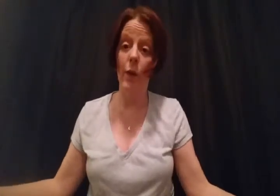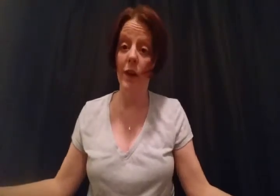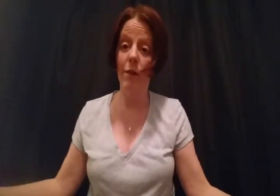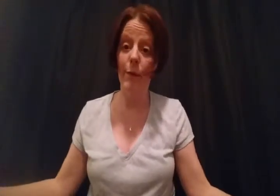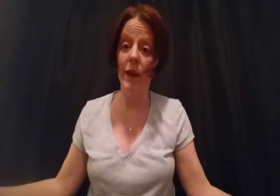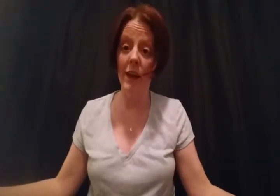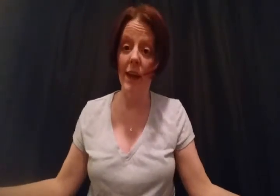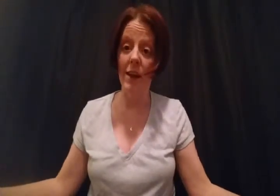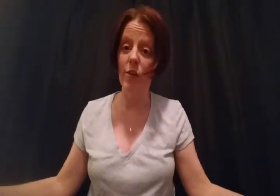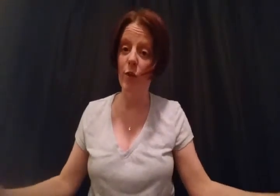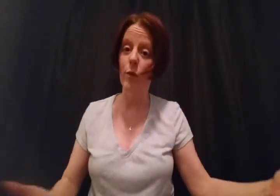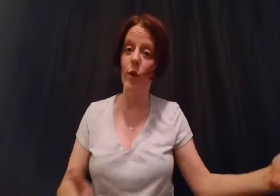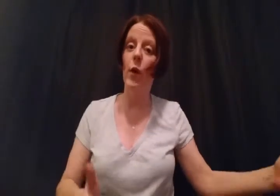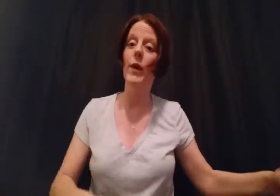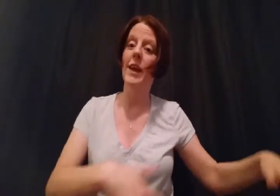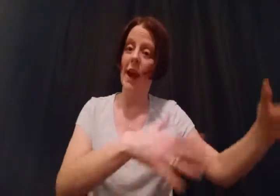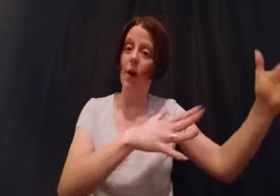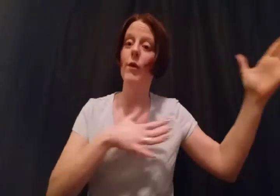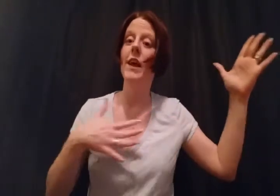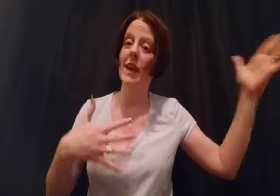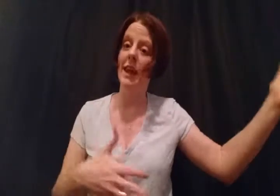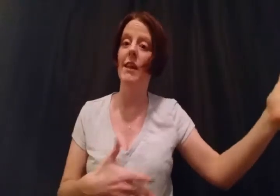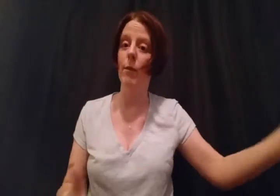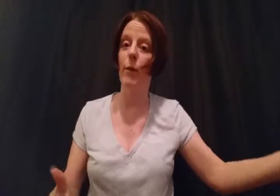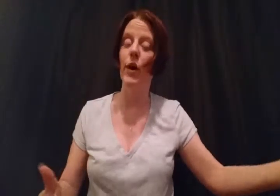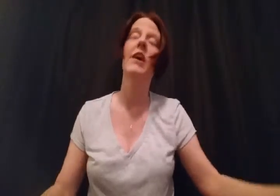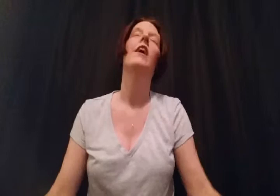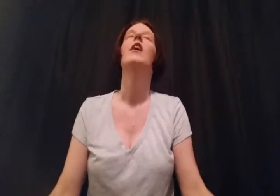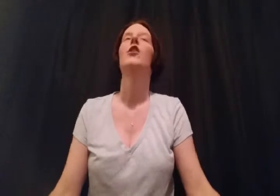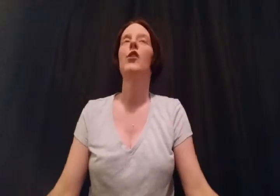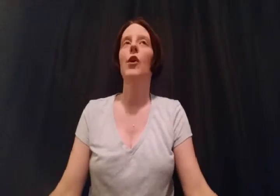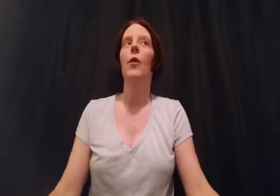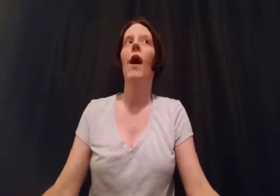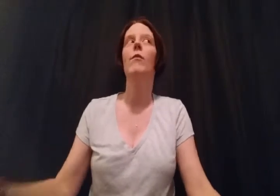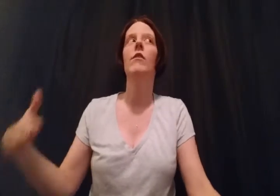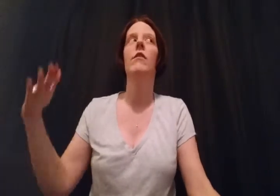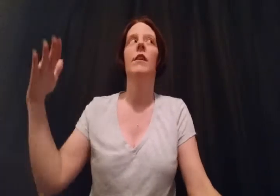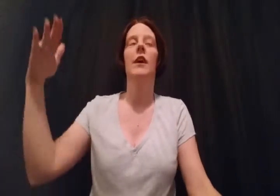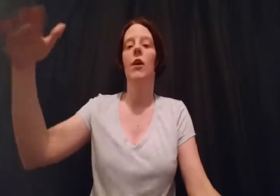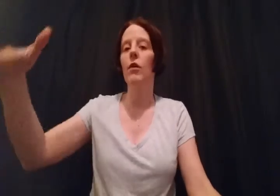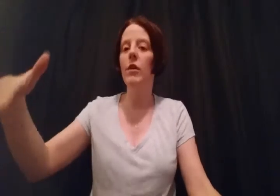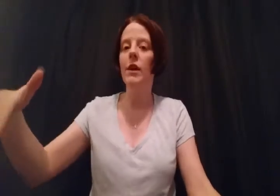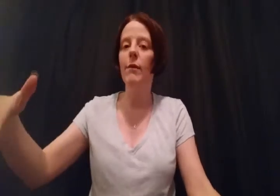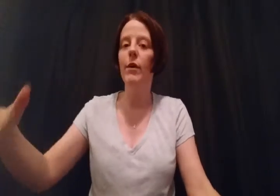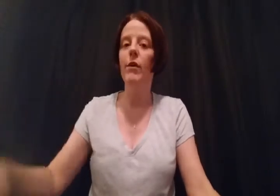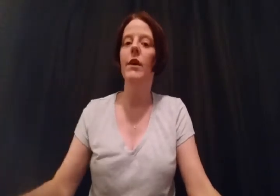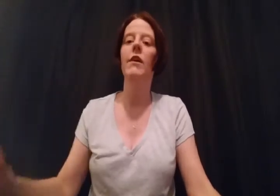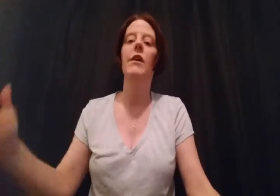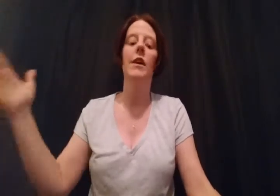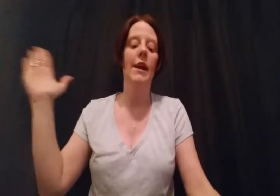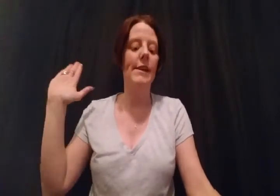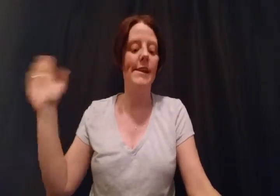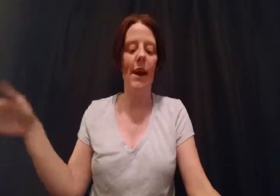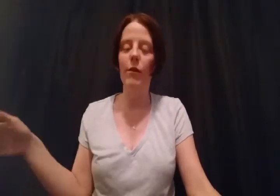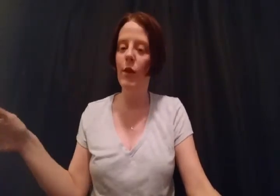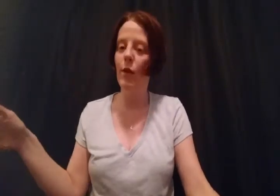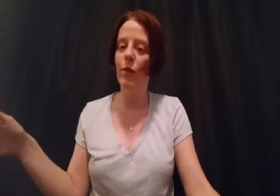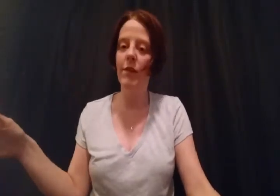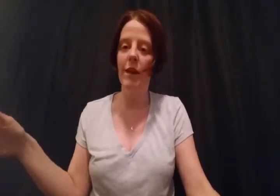going to be into going out and getting the book. So I would just say, go to your e book reader, download a